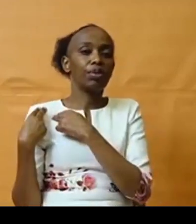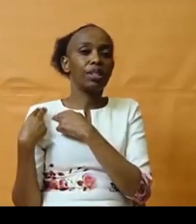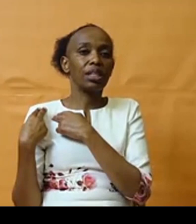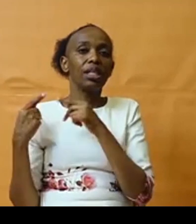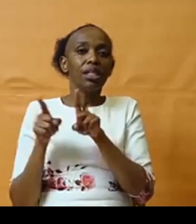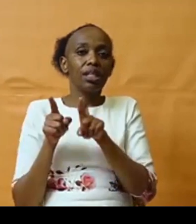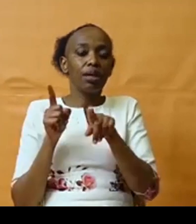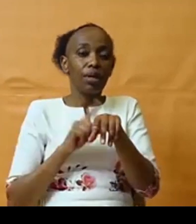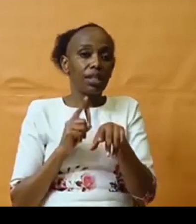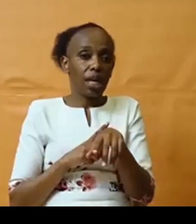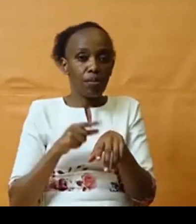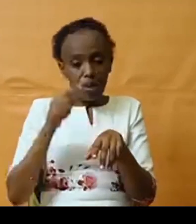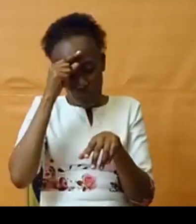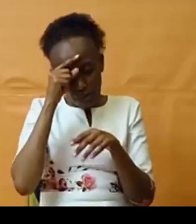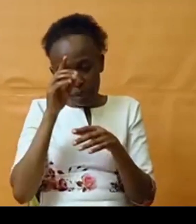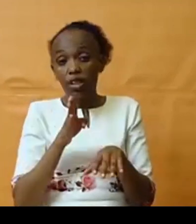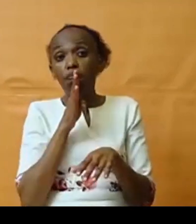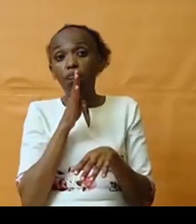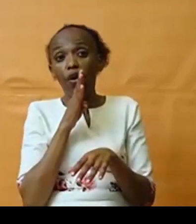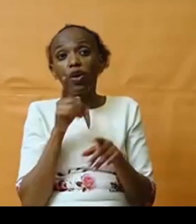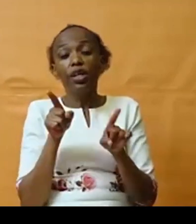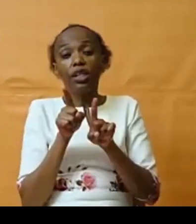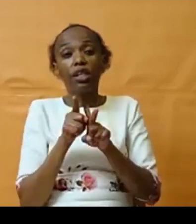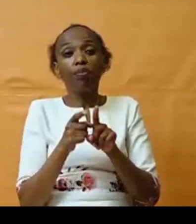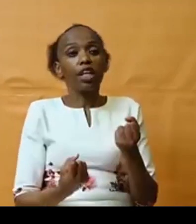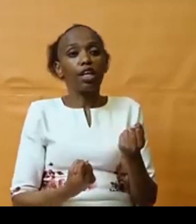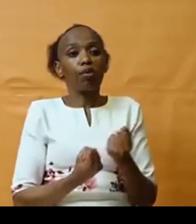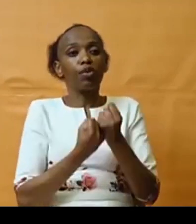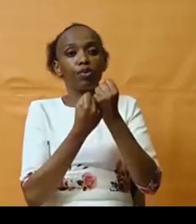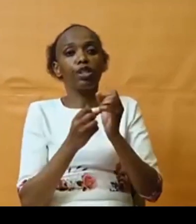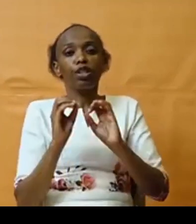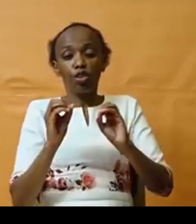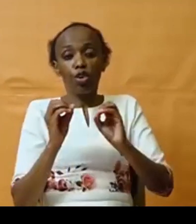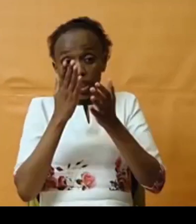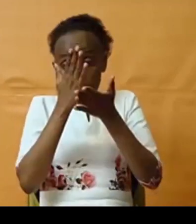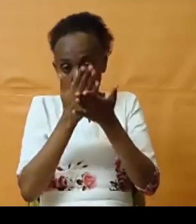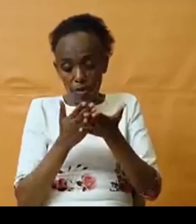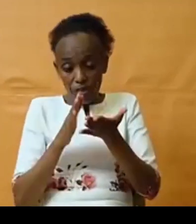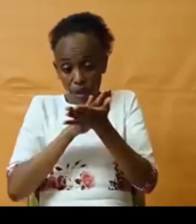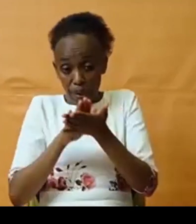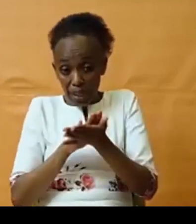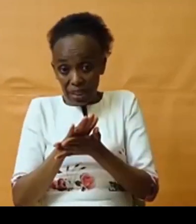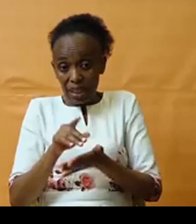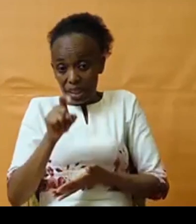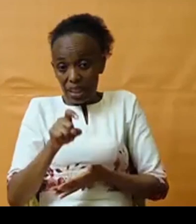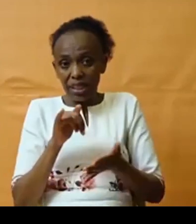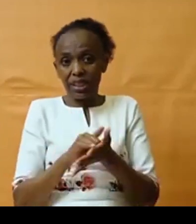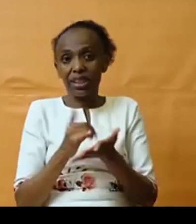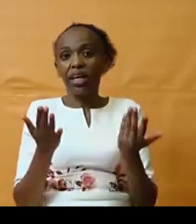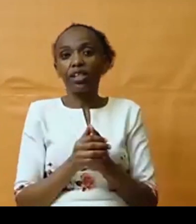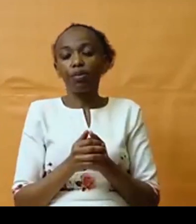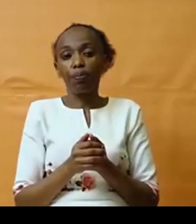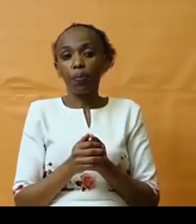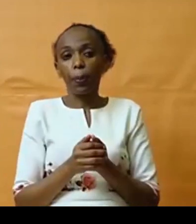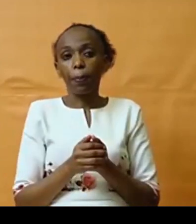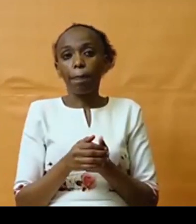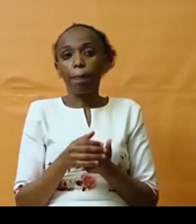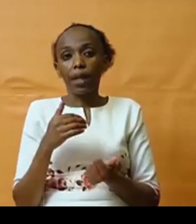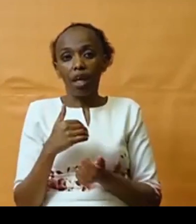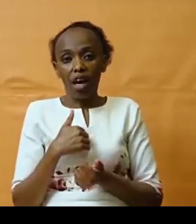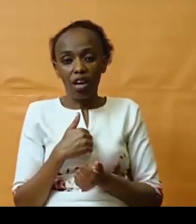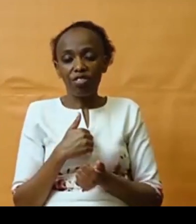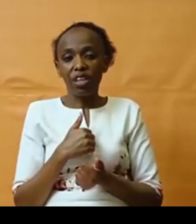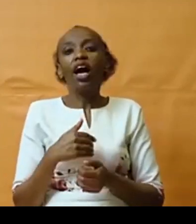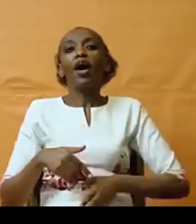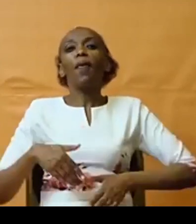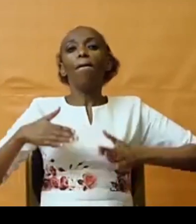governments borrow, they are not even supporting some of these basic needs, which will really have a huge